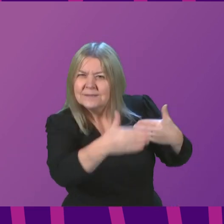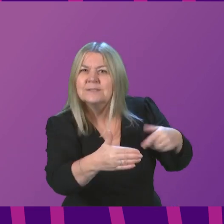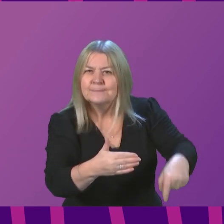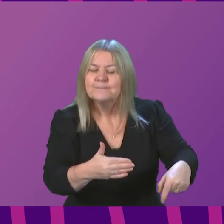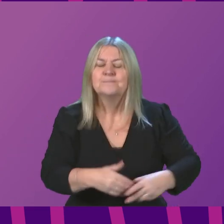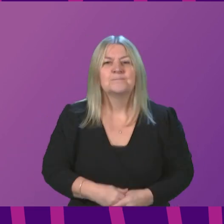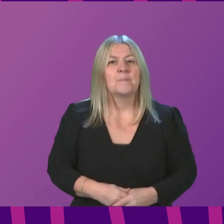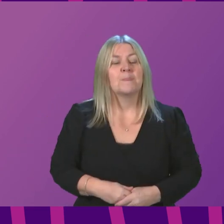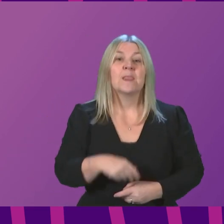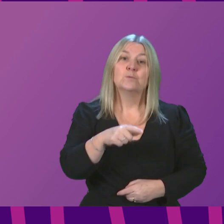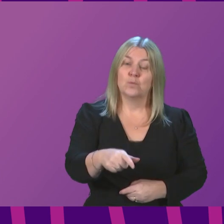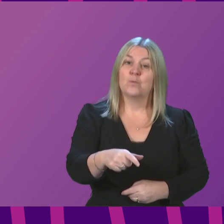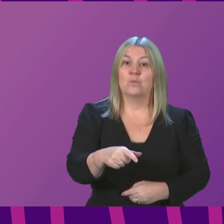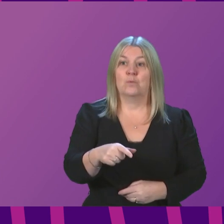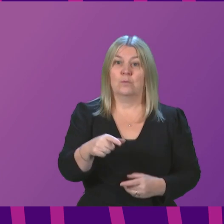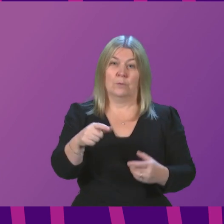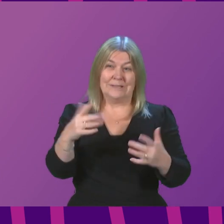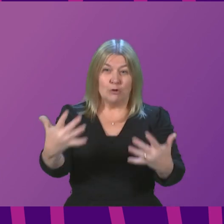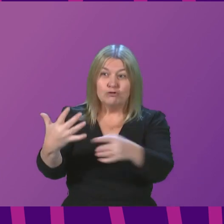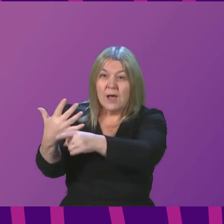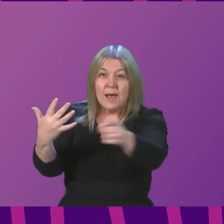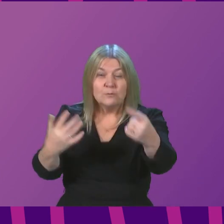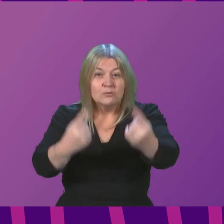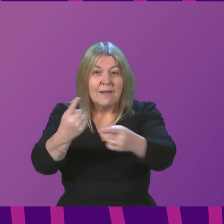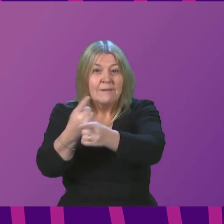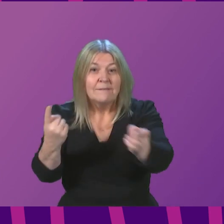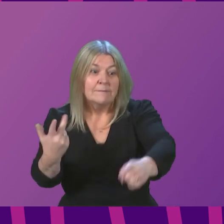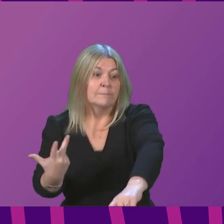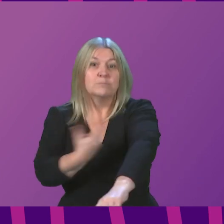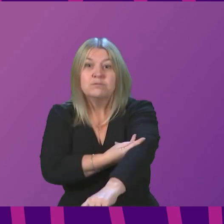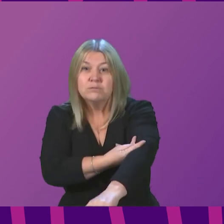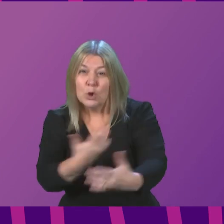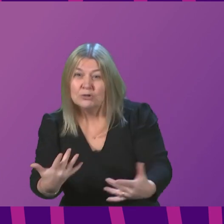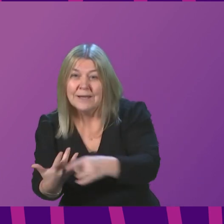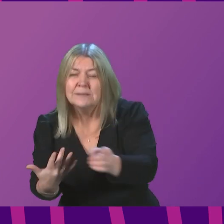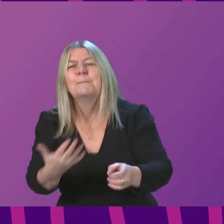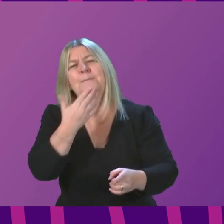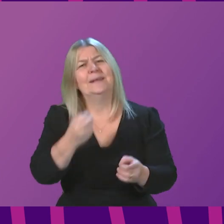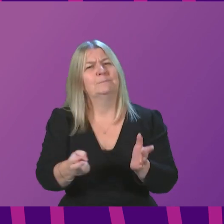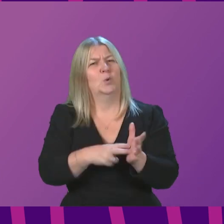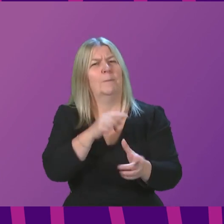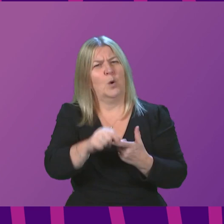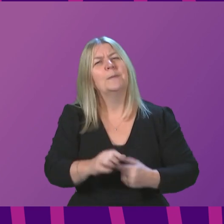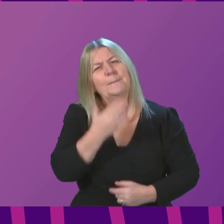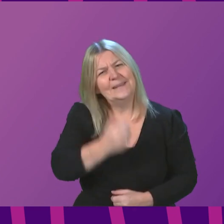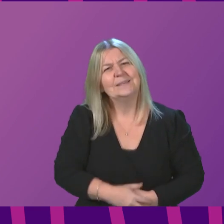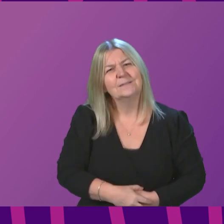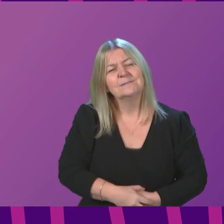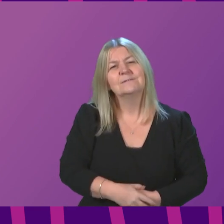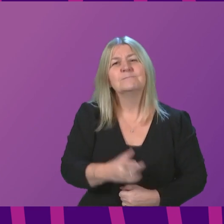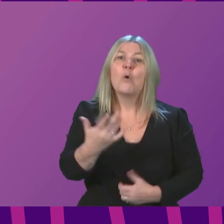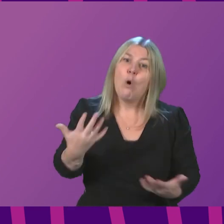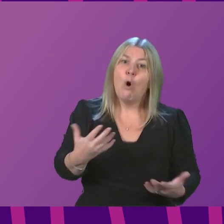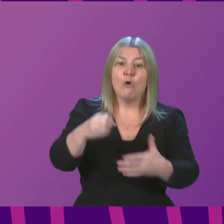To everyone out there who is not yet boosted but could be, please book an appointment now or go to a drop-in clinic.